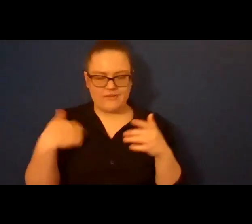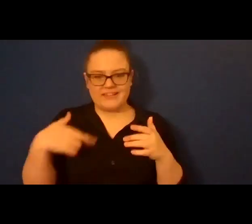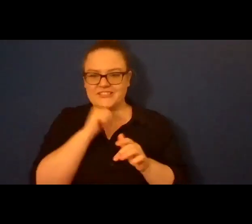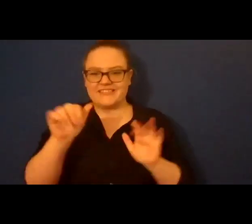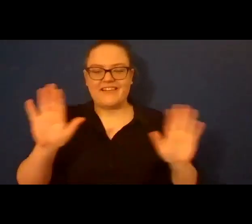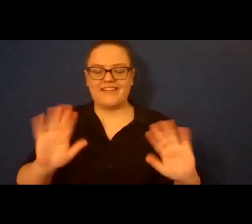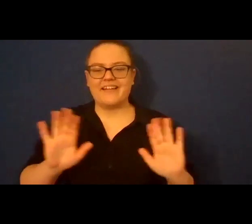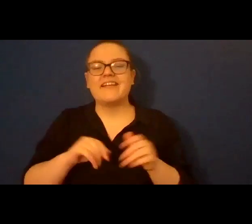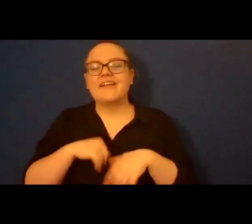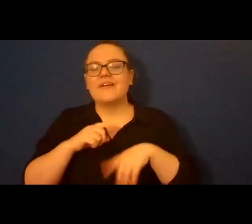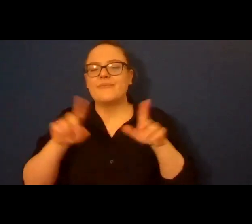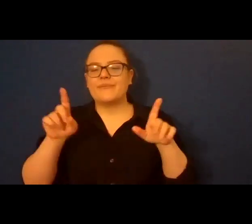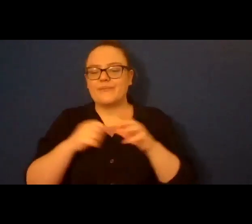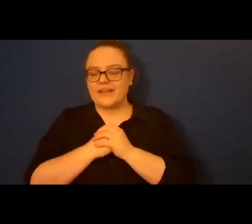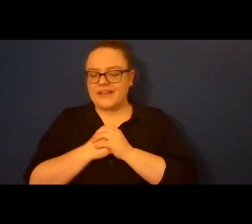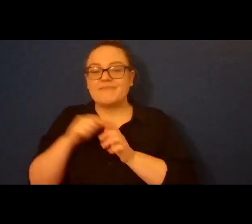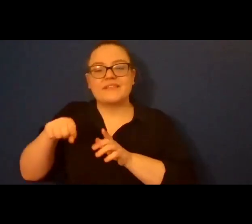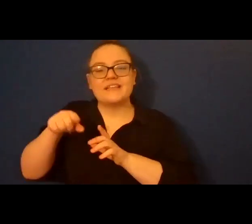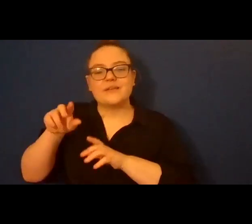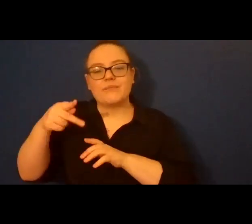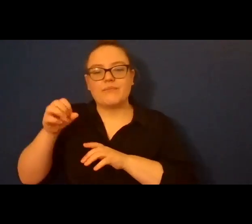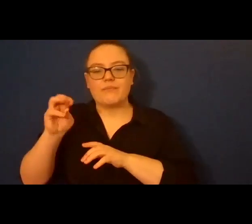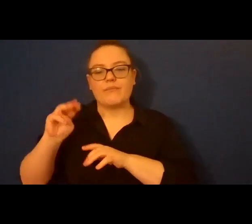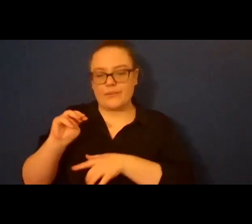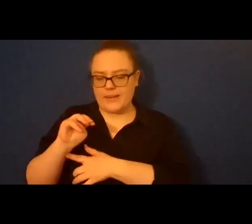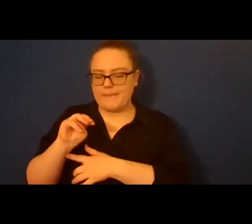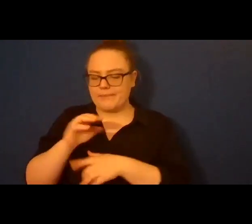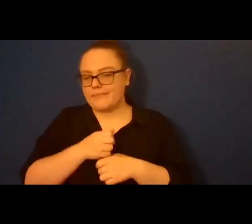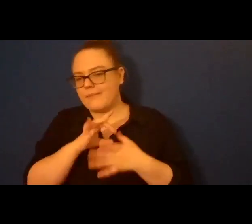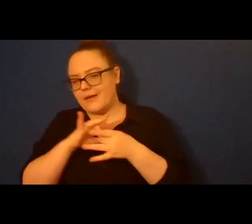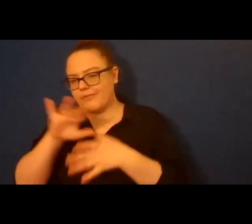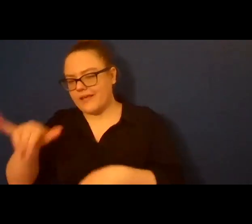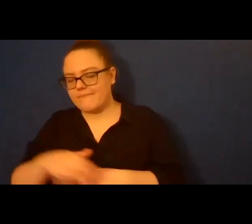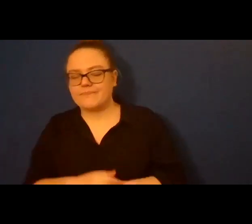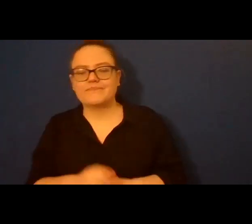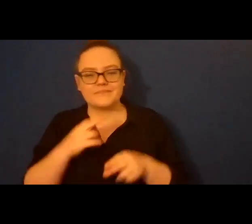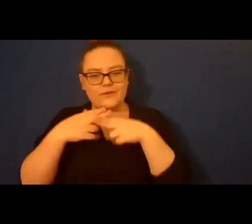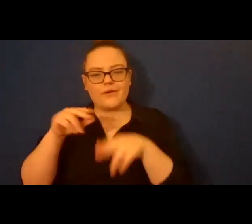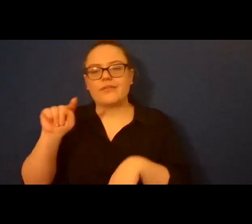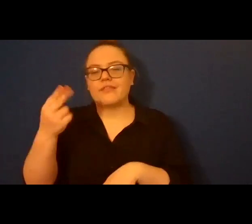this is a poem that sort of orbits that. This is called The Miracle.